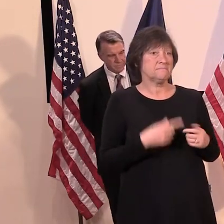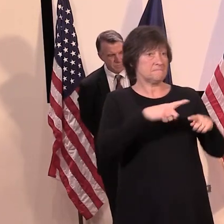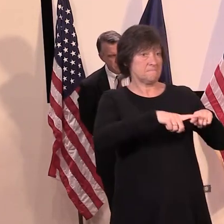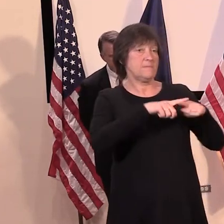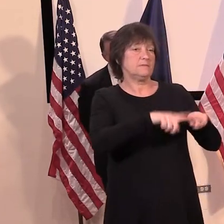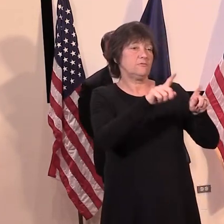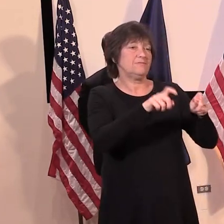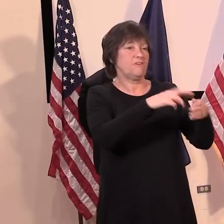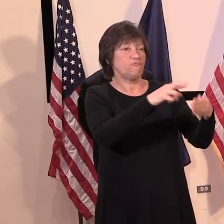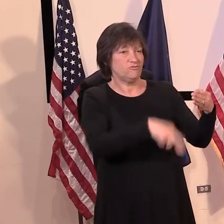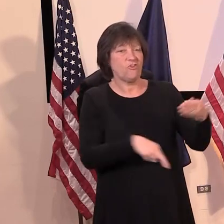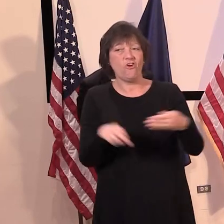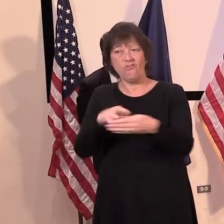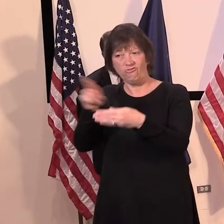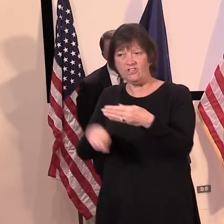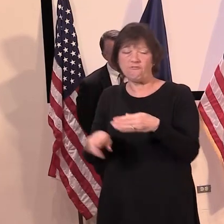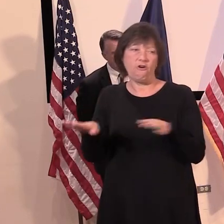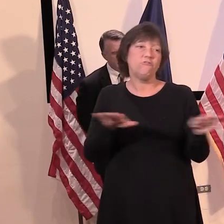here in the next, um,